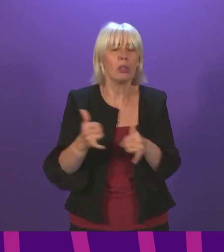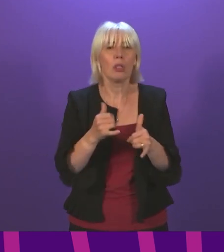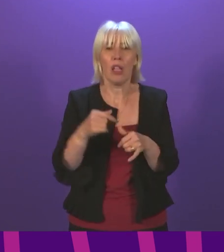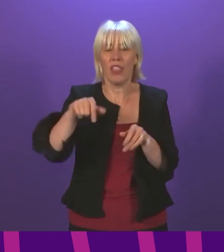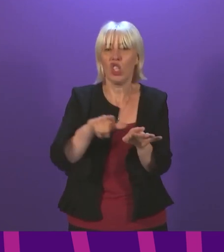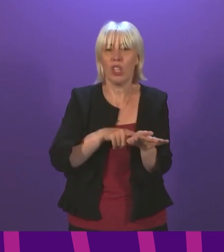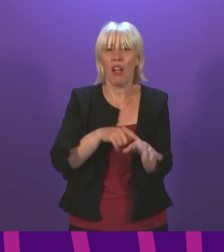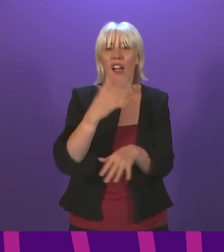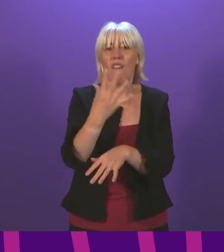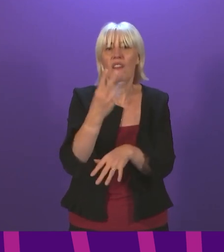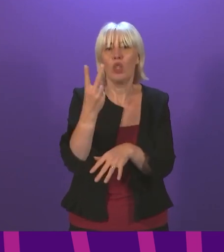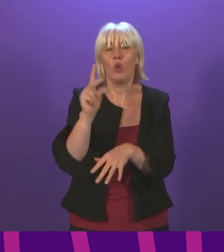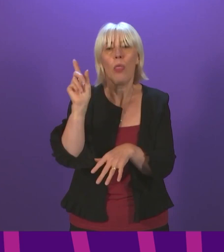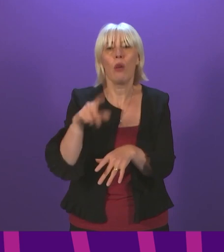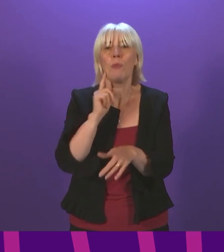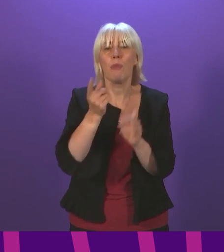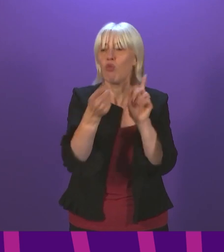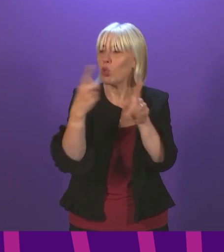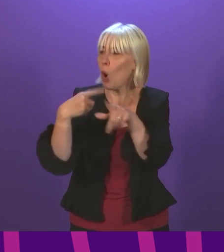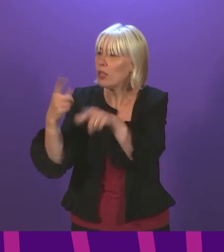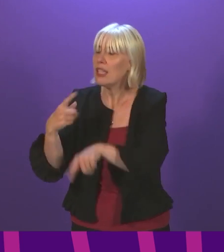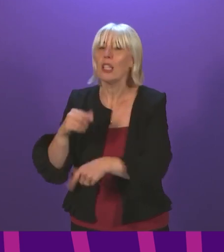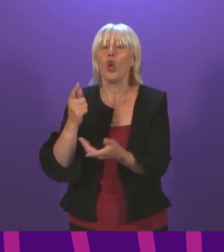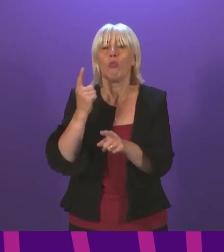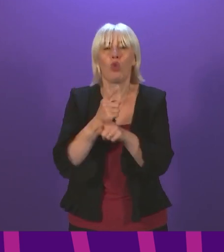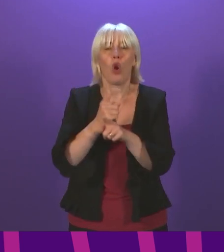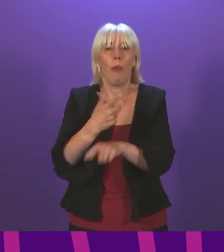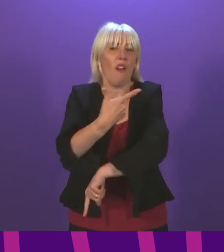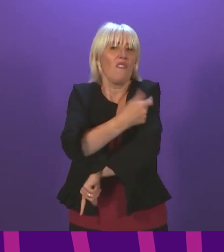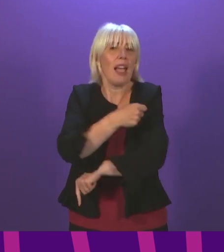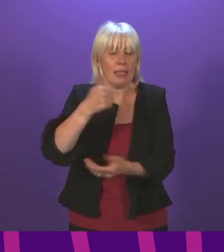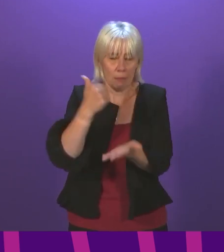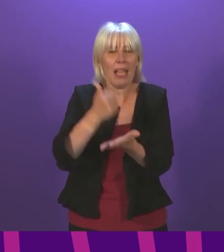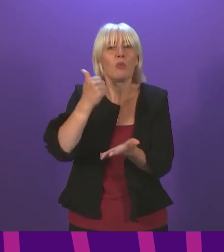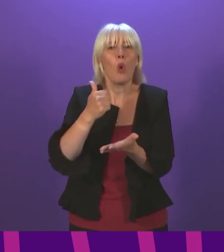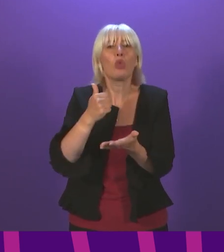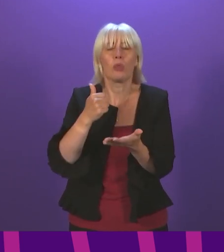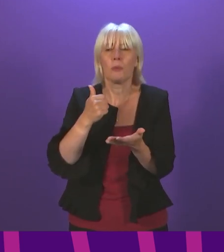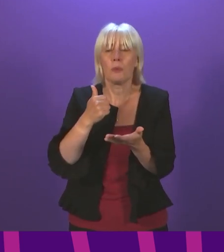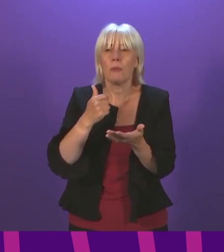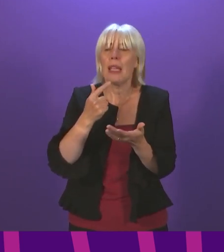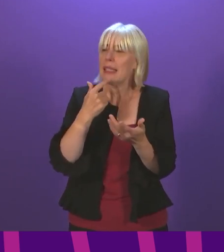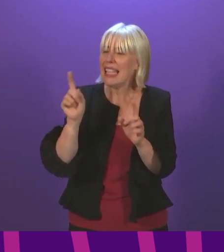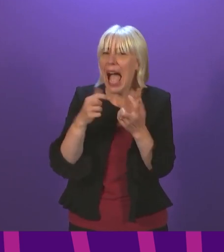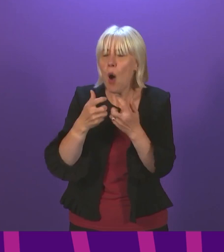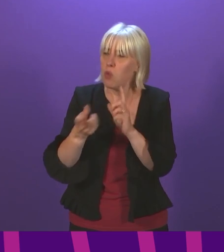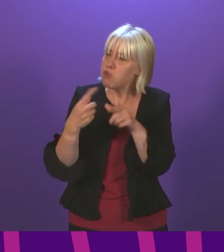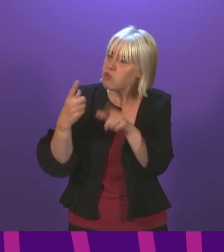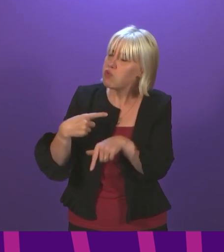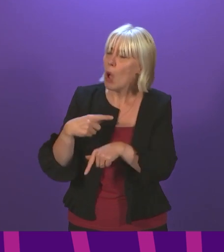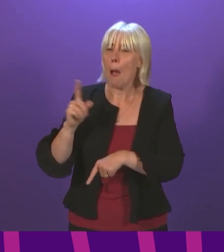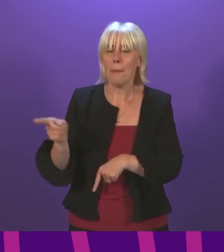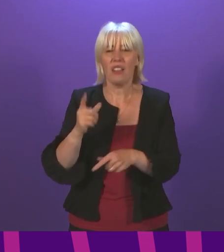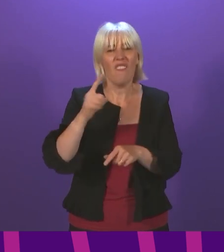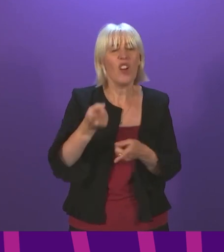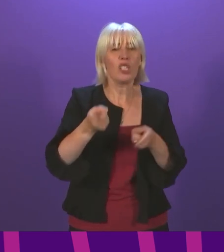,000 responses, including from major industry bodies that would be impacted by this change. So can the First Minister detail what engagement